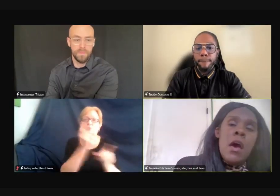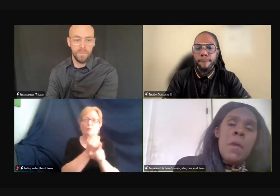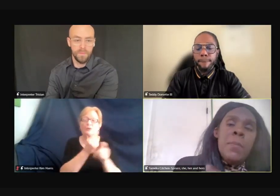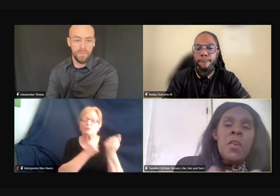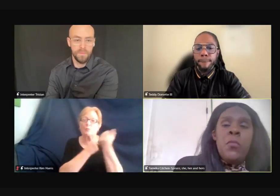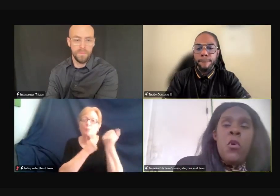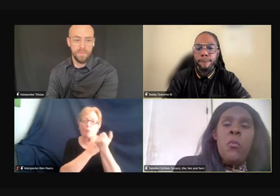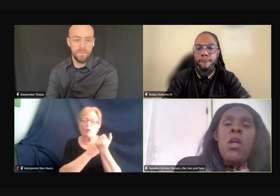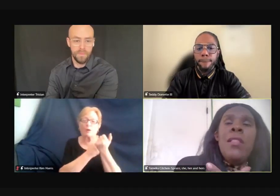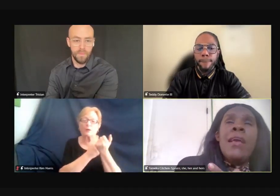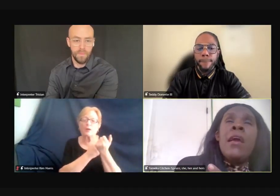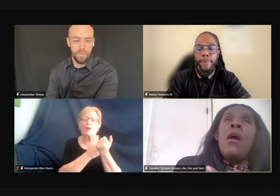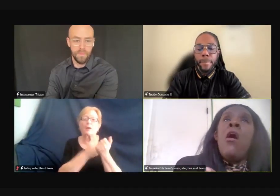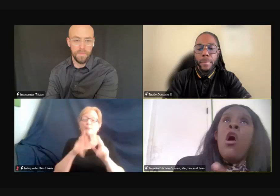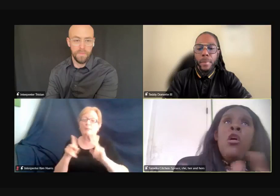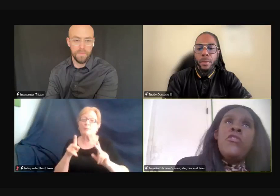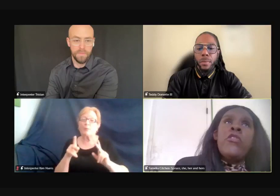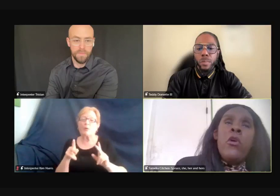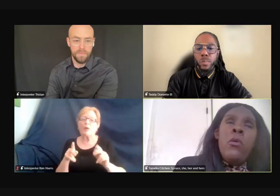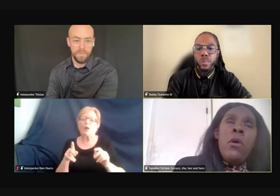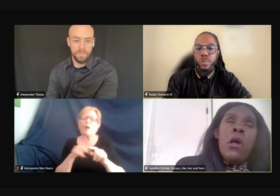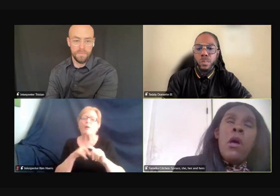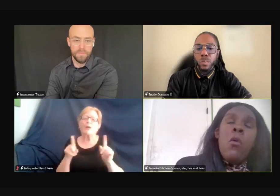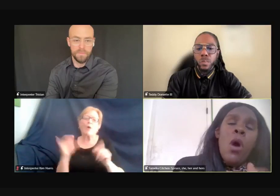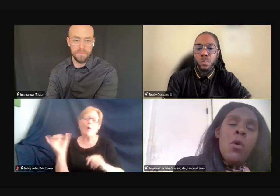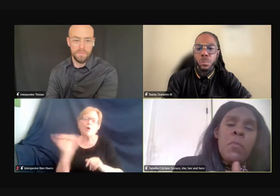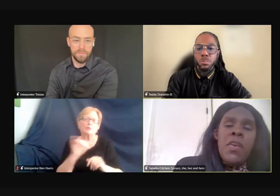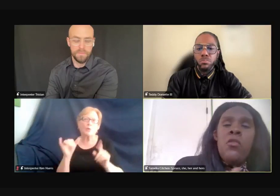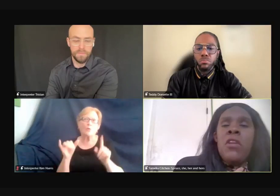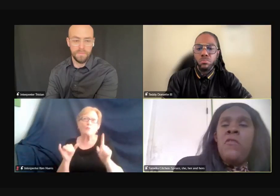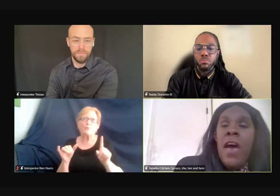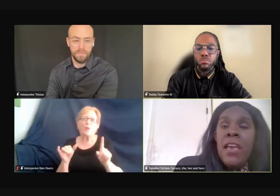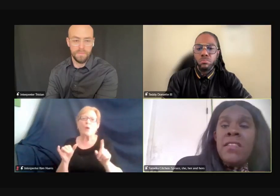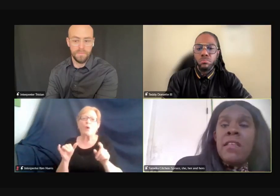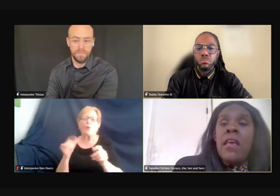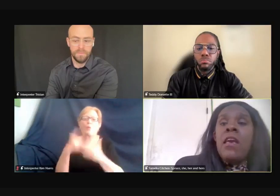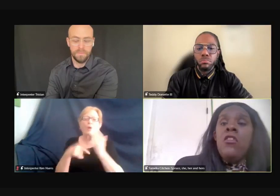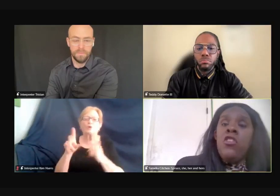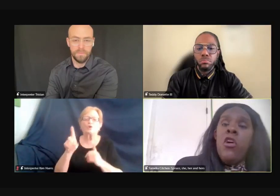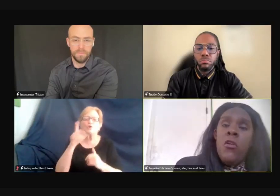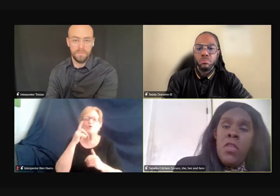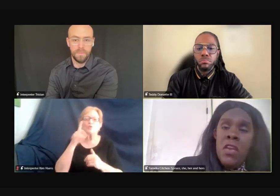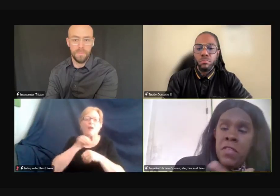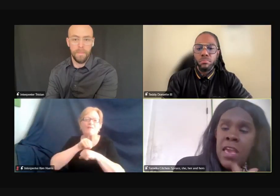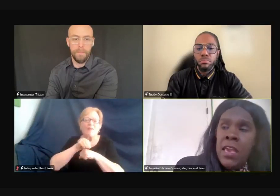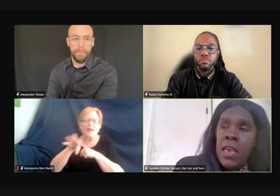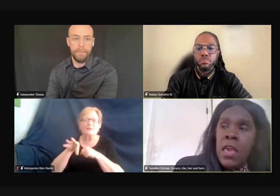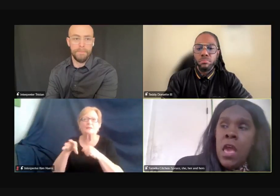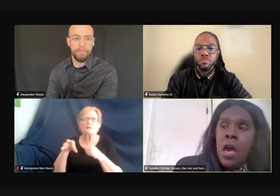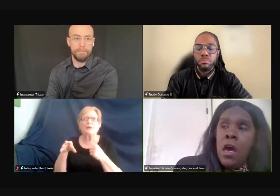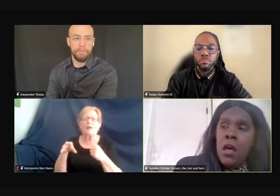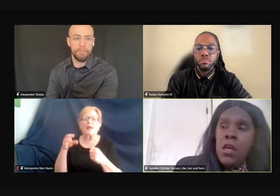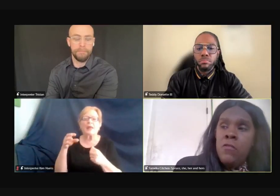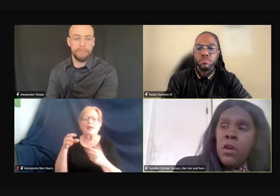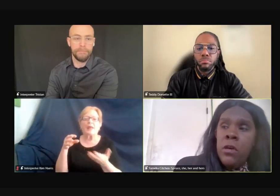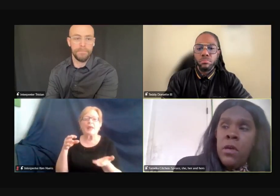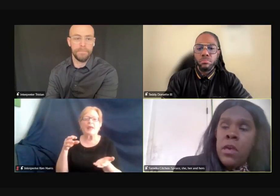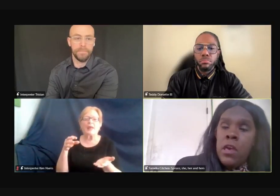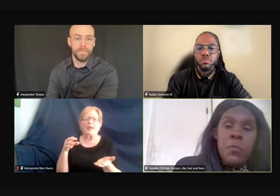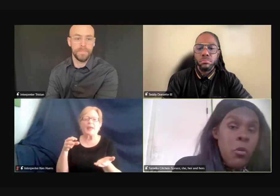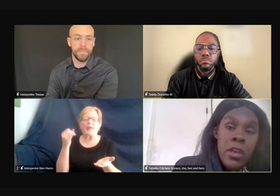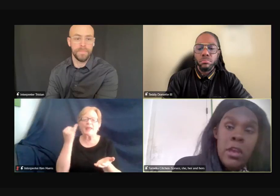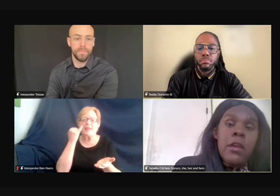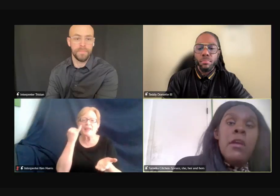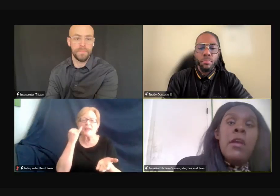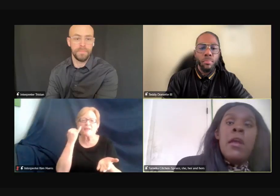people, but like also, what would be your advice, you know, if they, if the